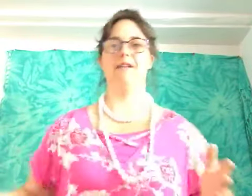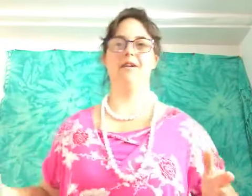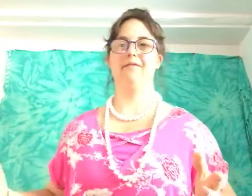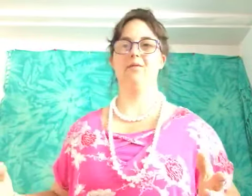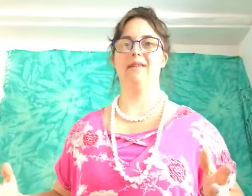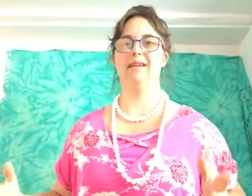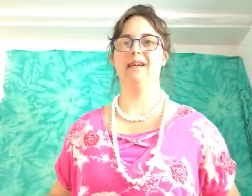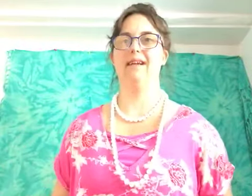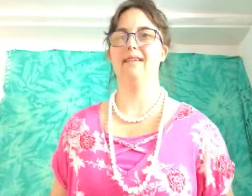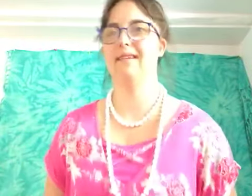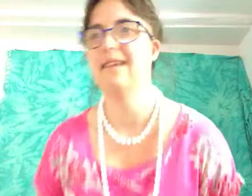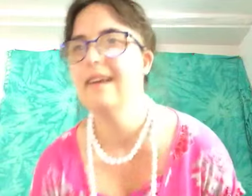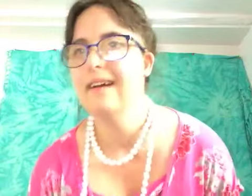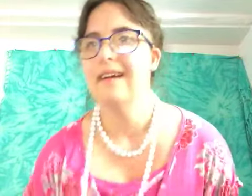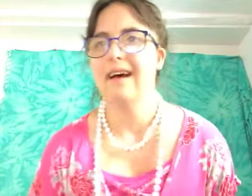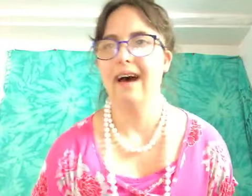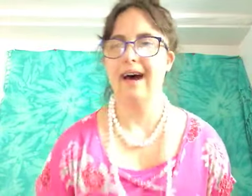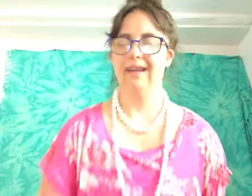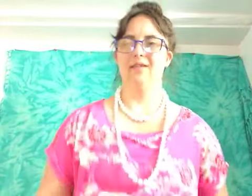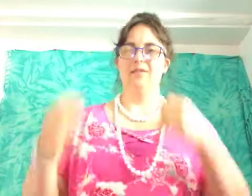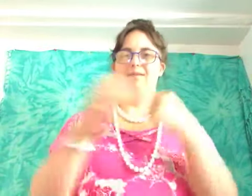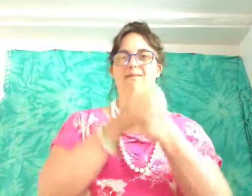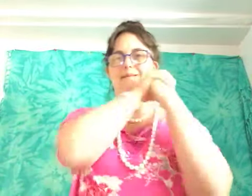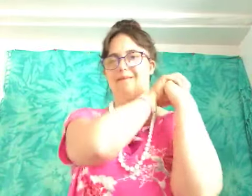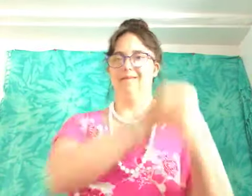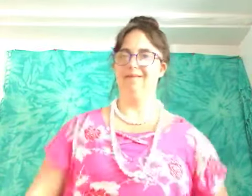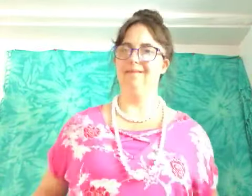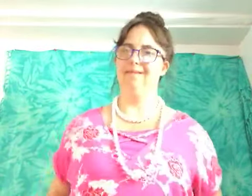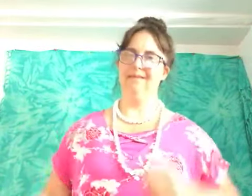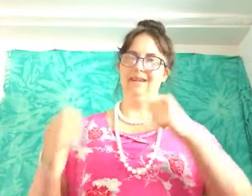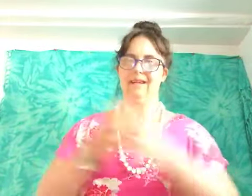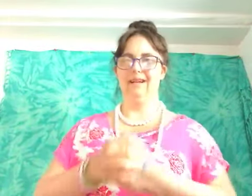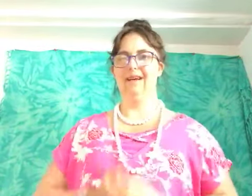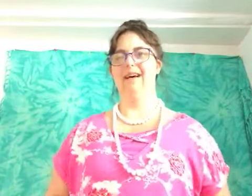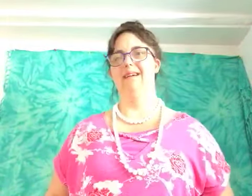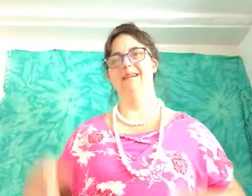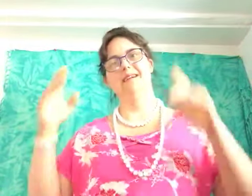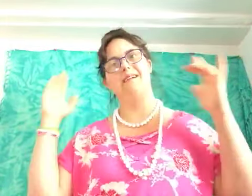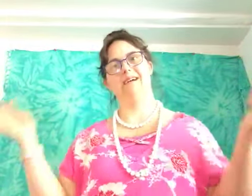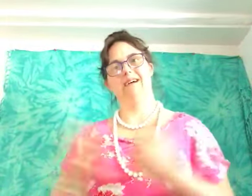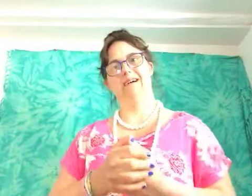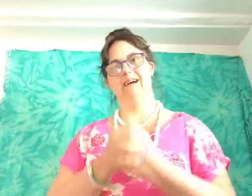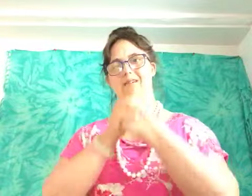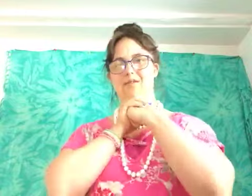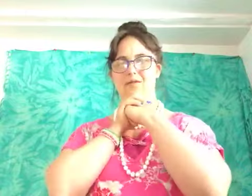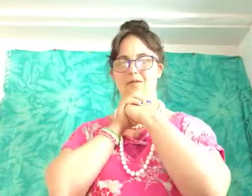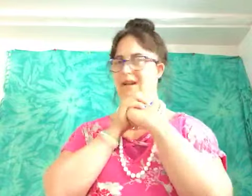a lot of fun with it and i know uh i know uh can